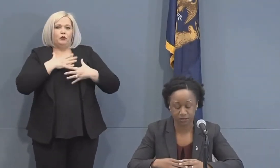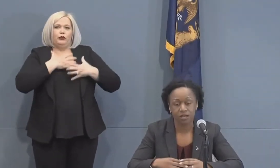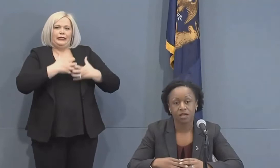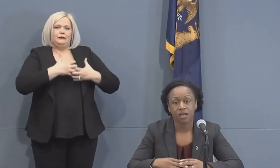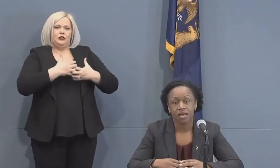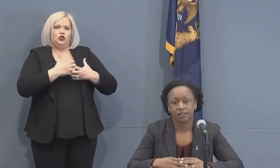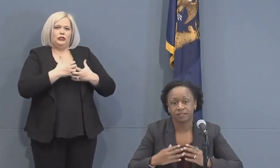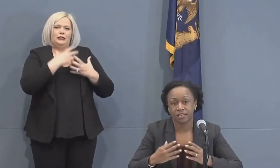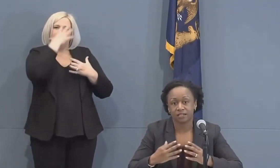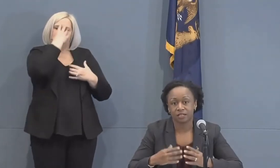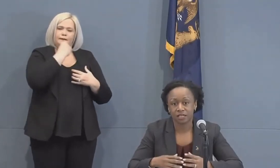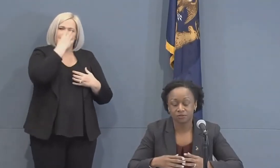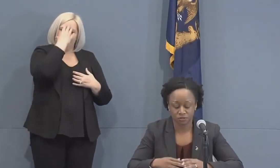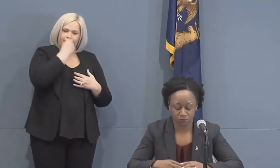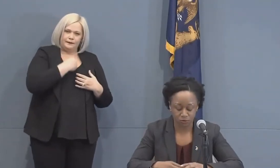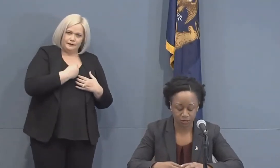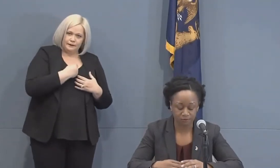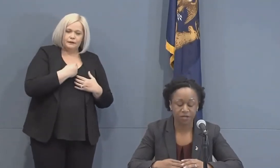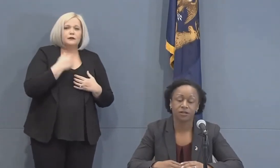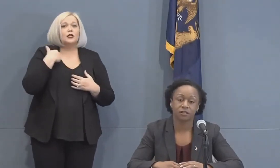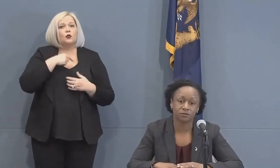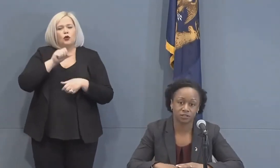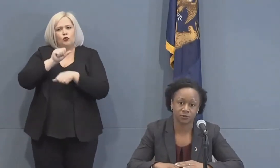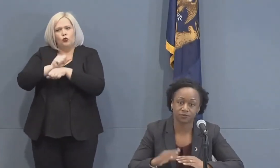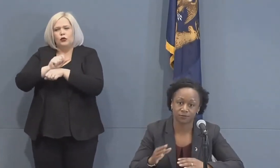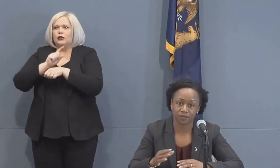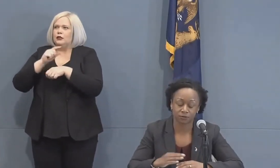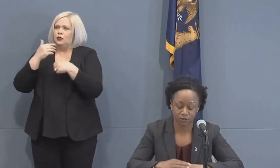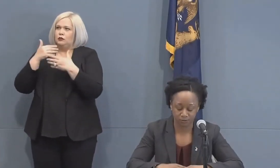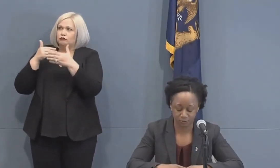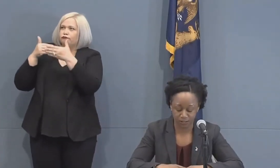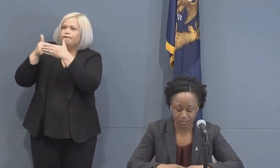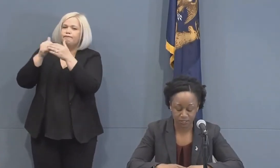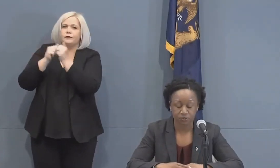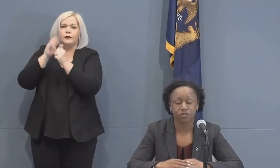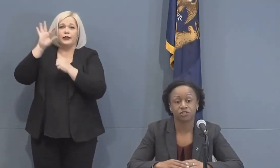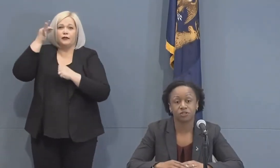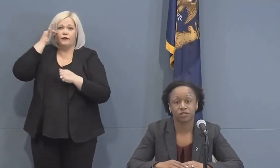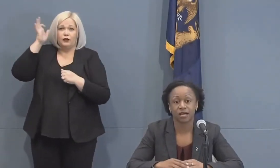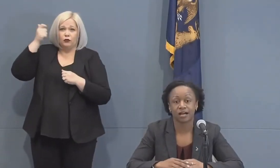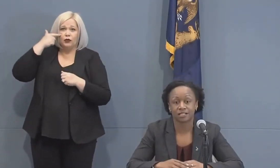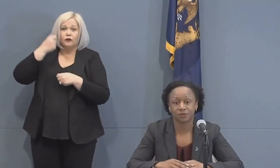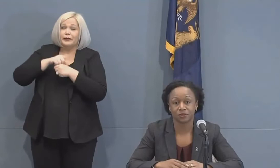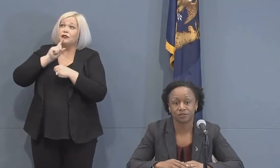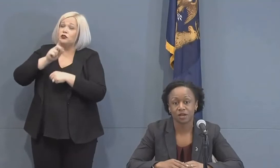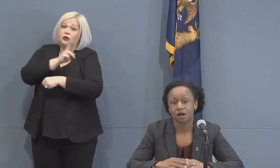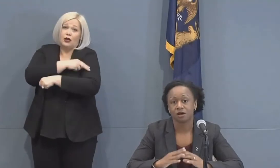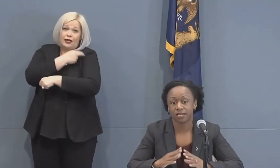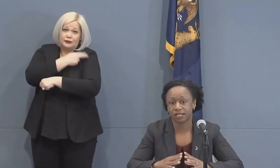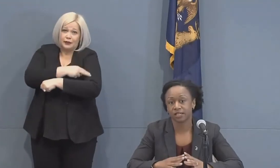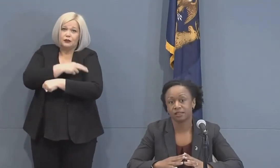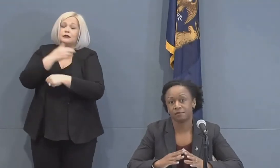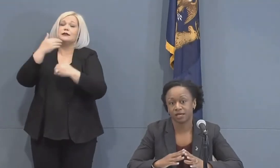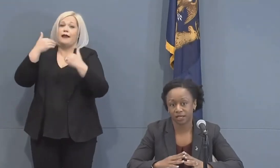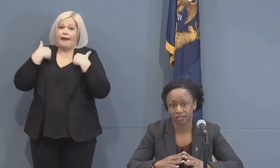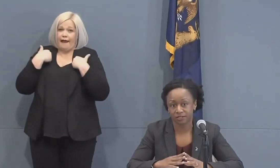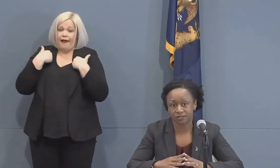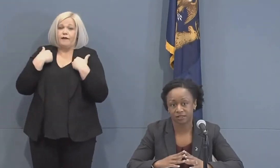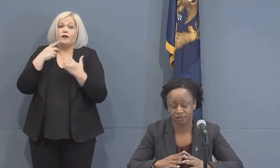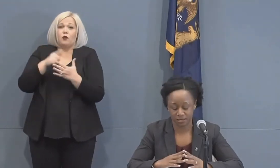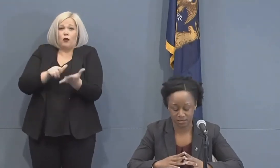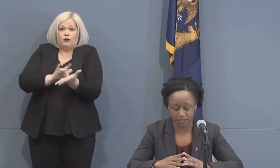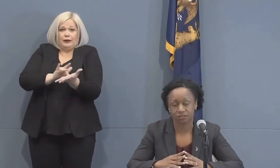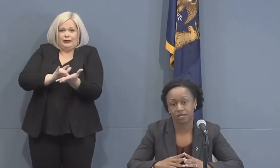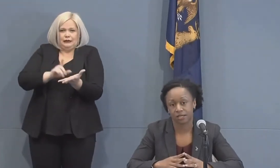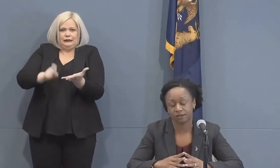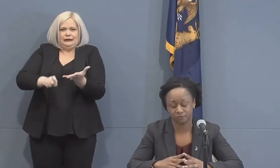ventilator and the state continues to work very closely with the federal government to ensure that hospitals are getting the medications